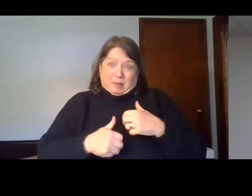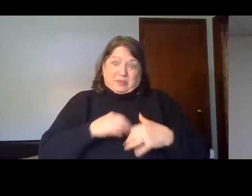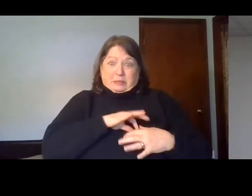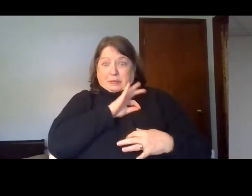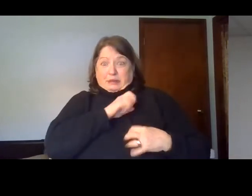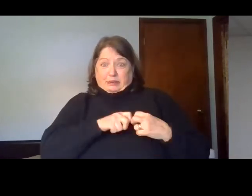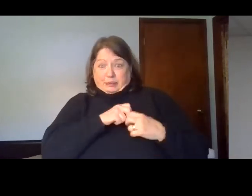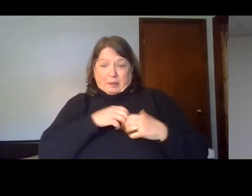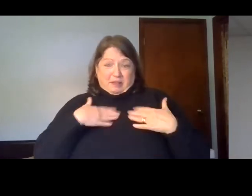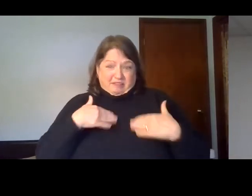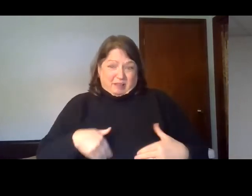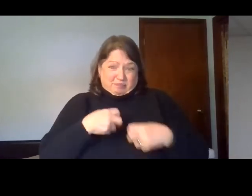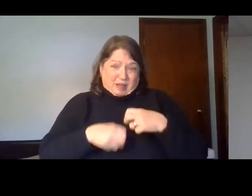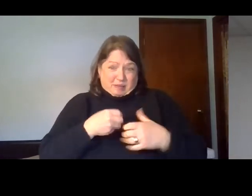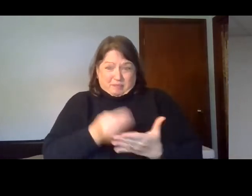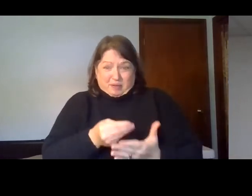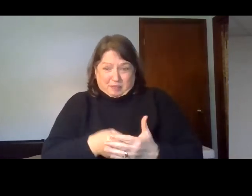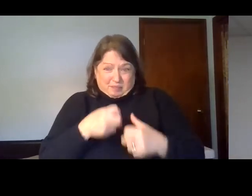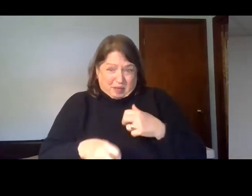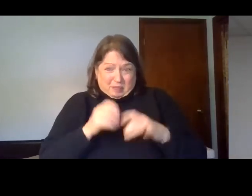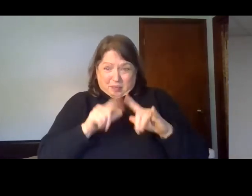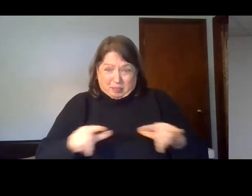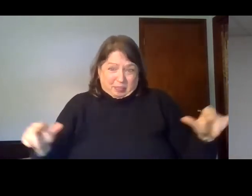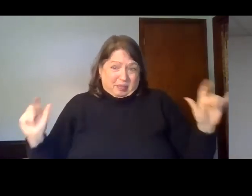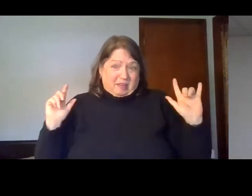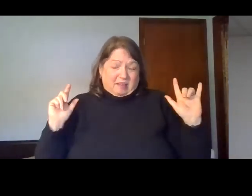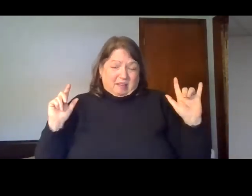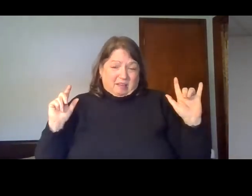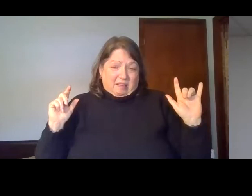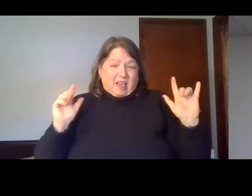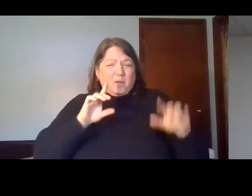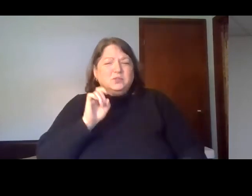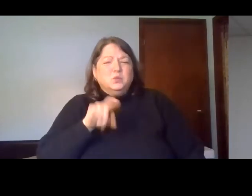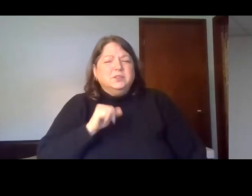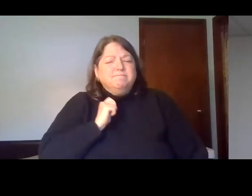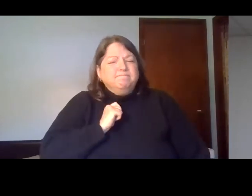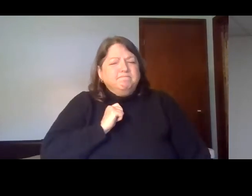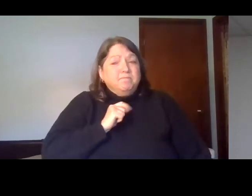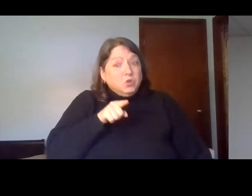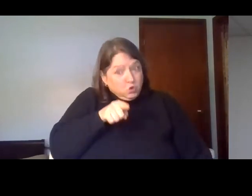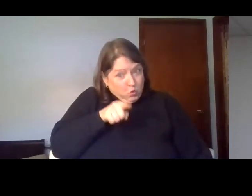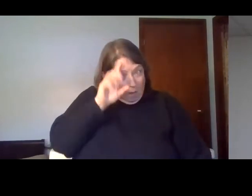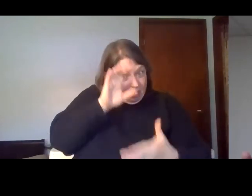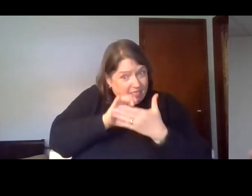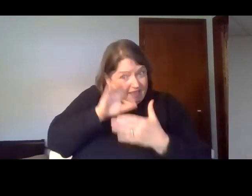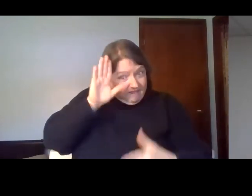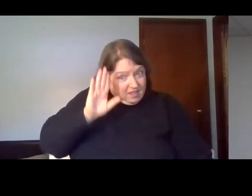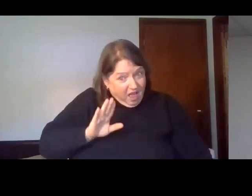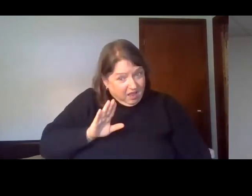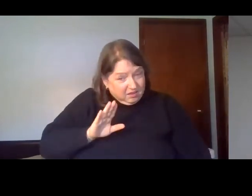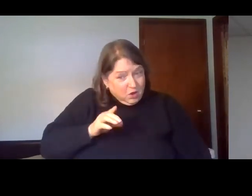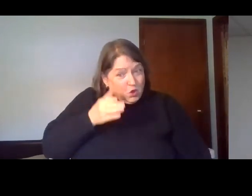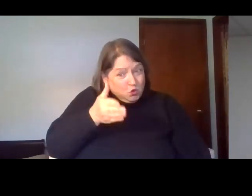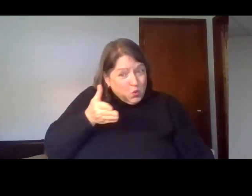keep us from them as well. Let me ask you a question. Are you believing God today? Is he your protector?